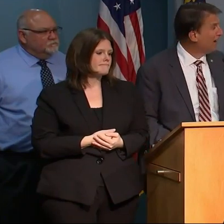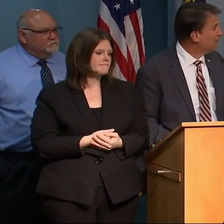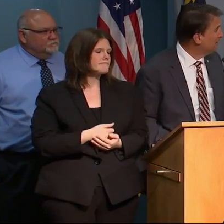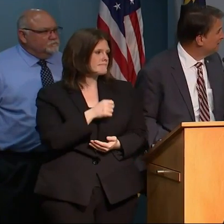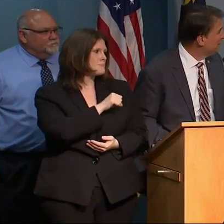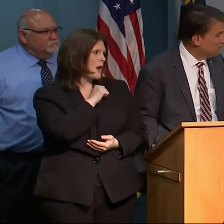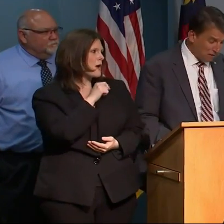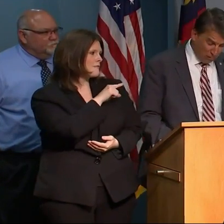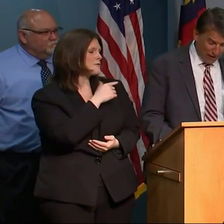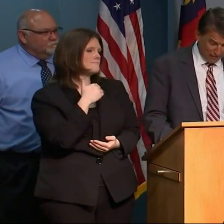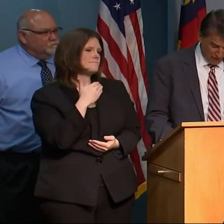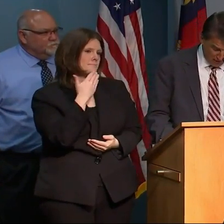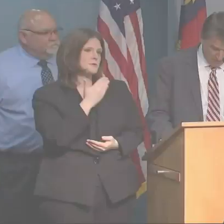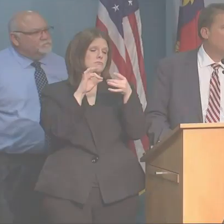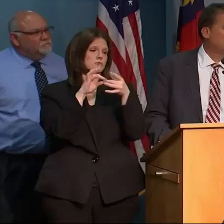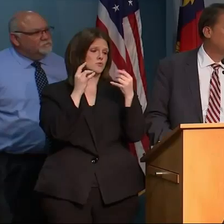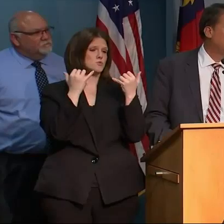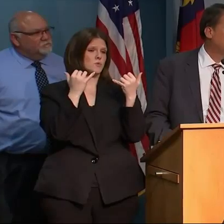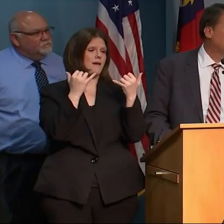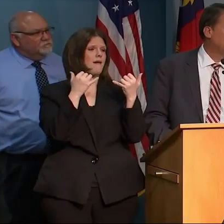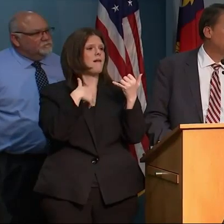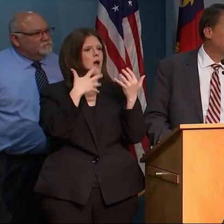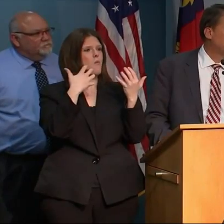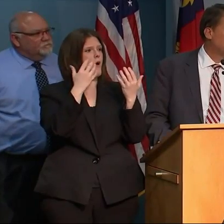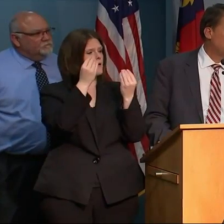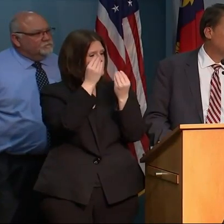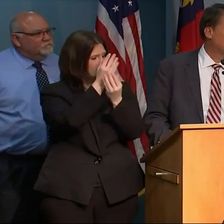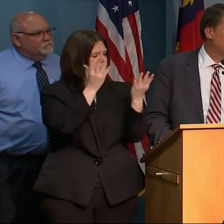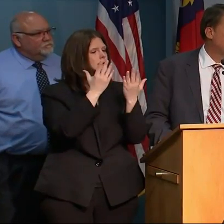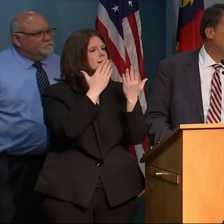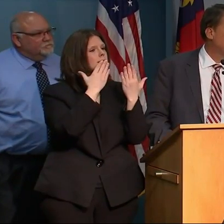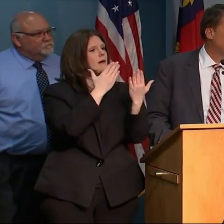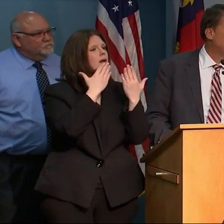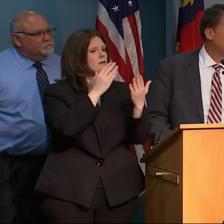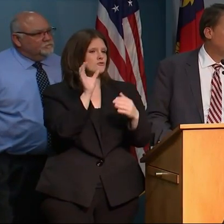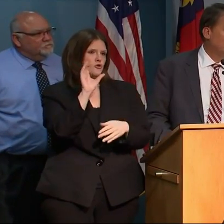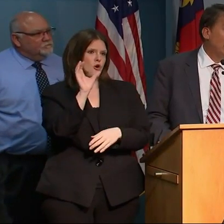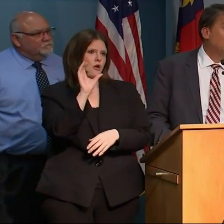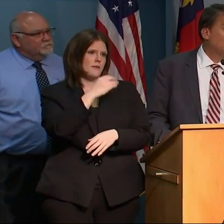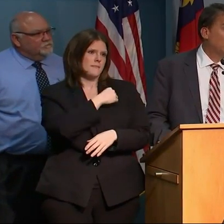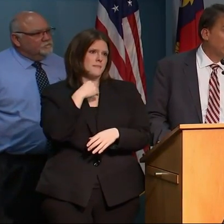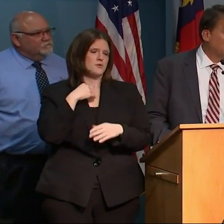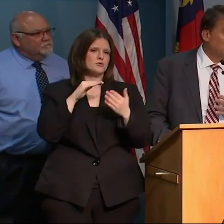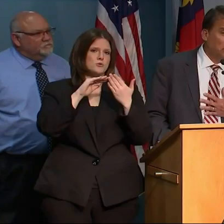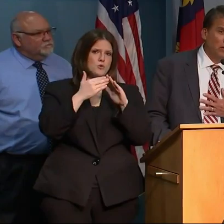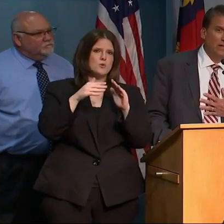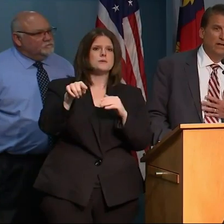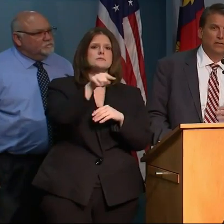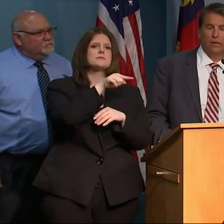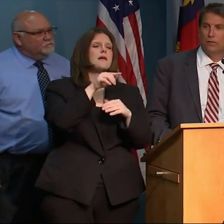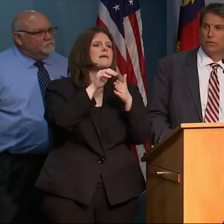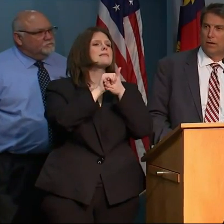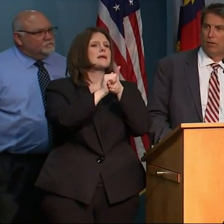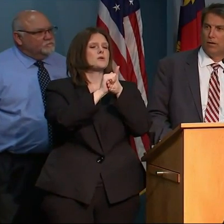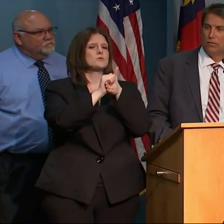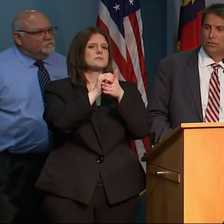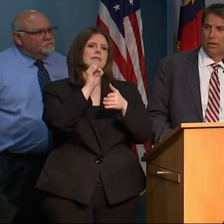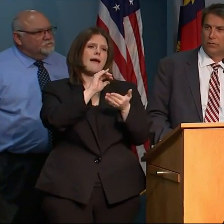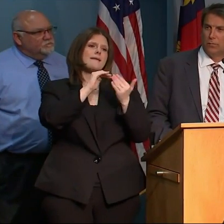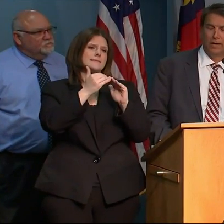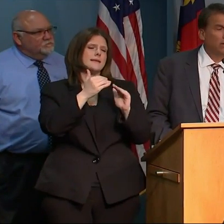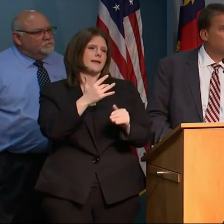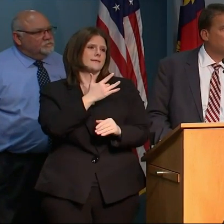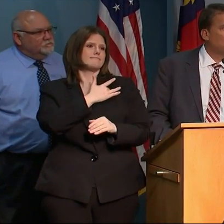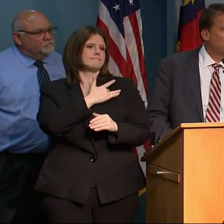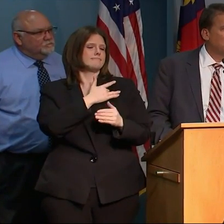I'm proud of you. I'm very proud of you. I want to thank the members of the Charlotte community and the neighborhood leaders, a city that is close to my heart